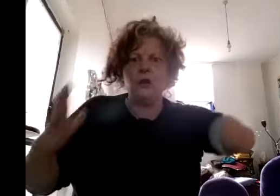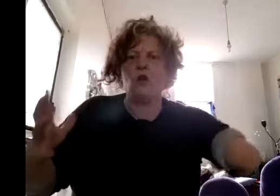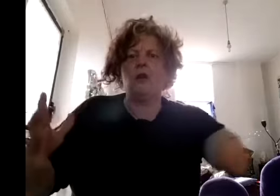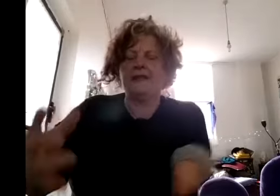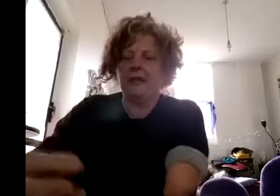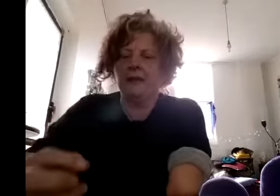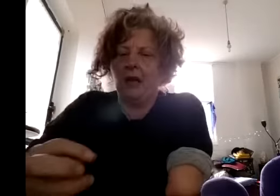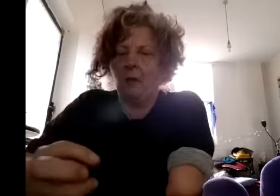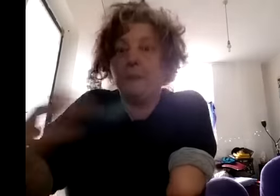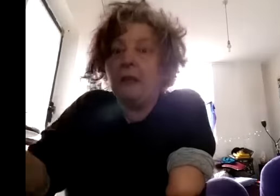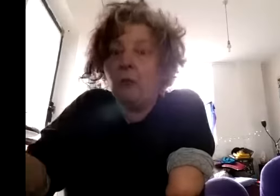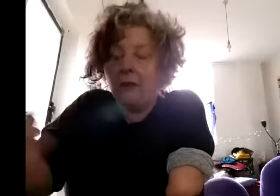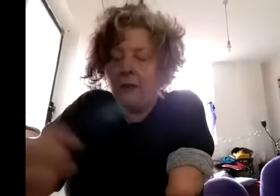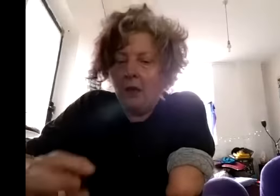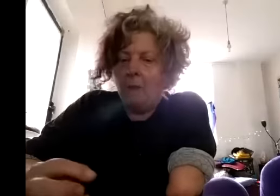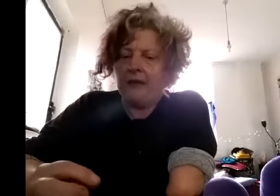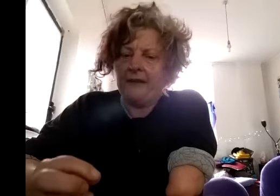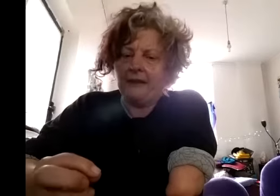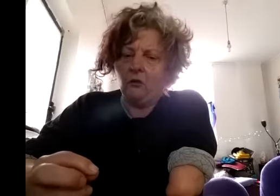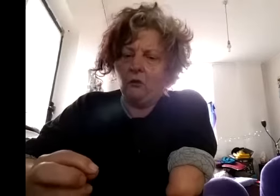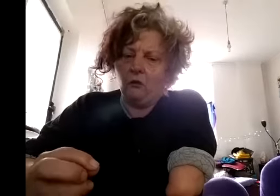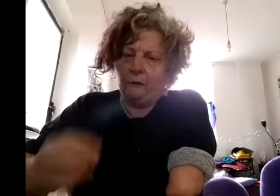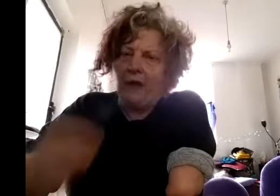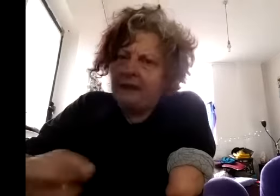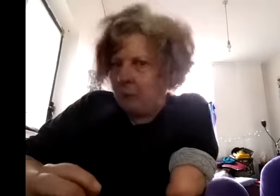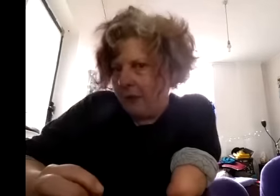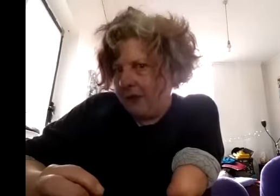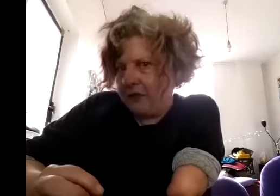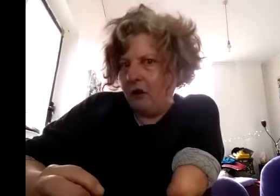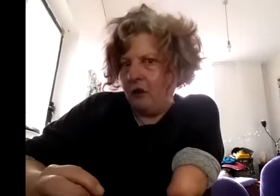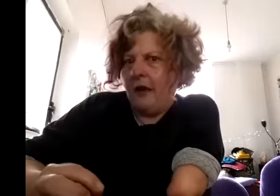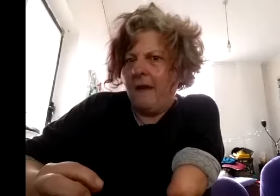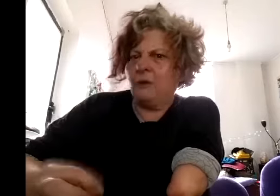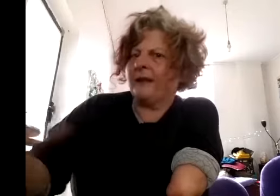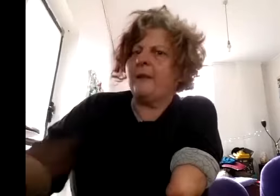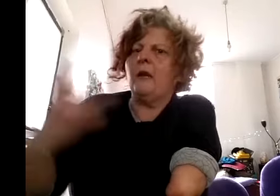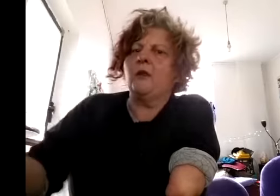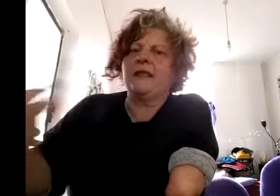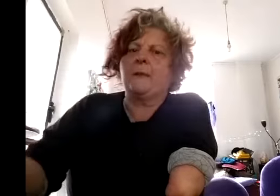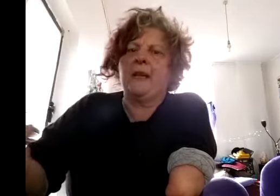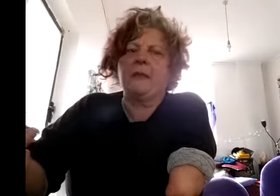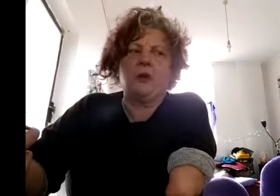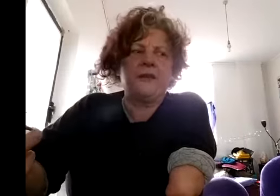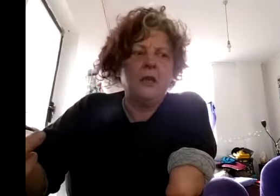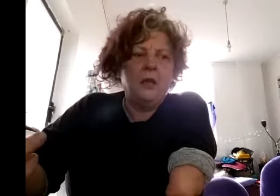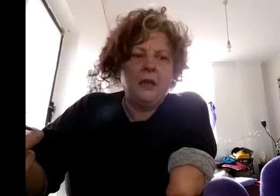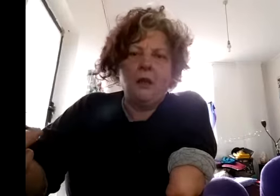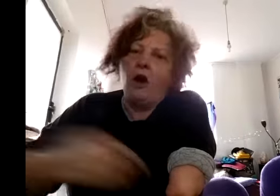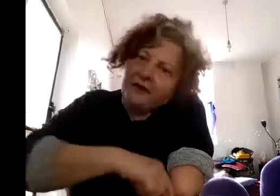content um to begin with but that funders wanted it too and that was something I wasn't expecting because over the